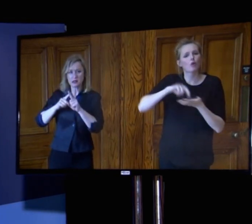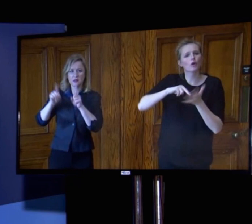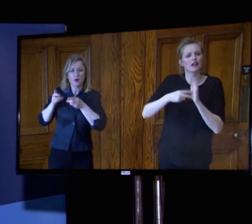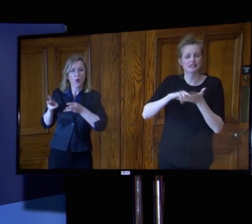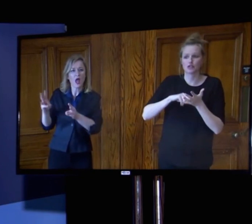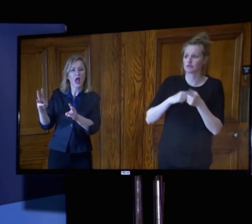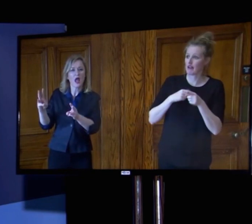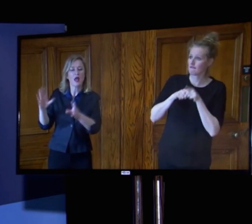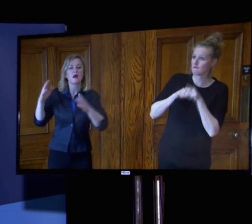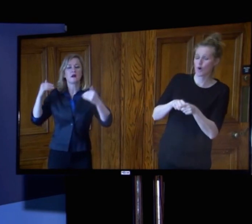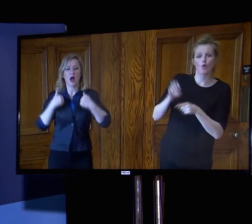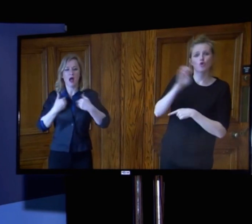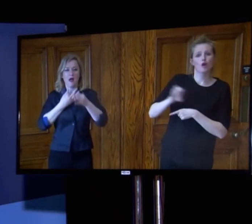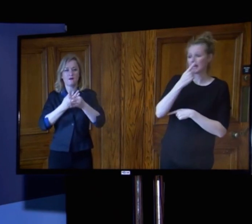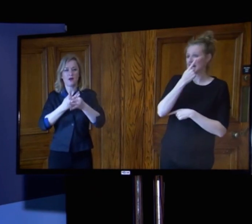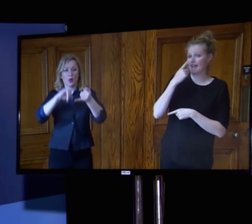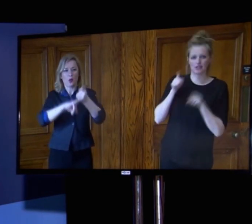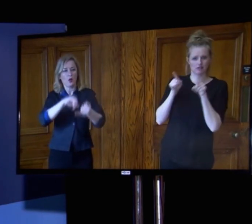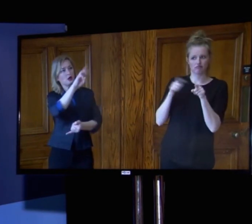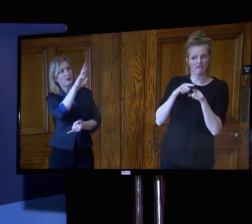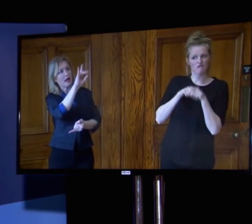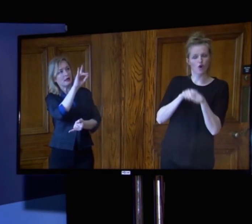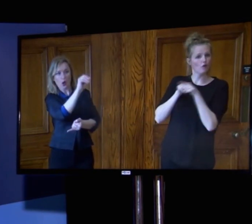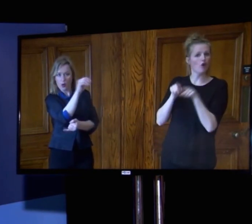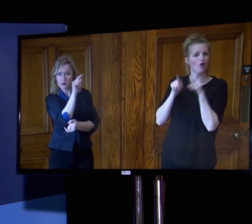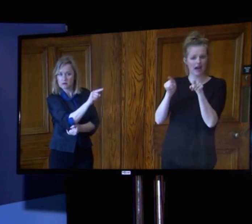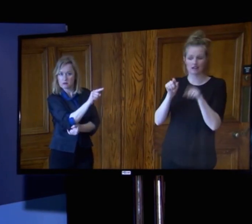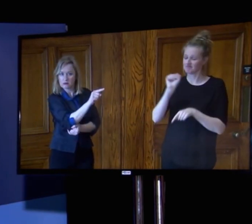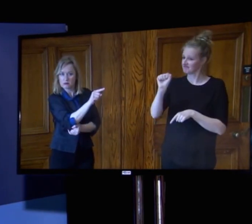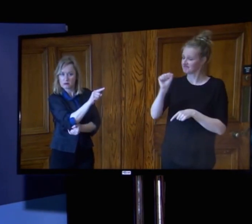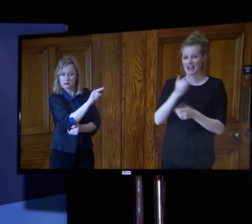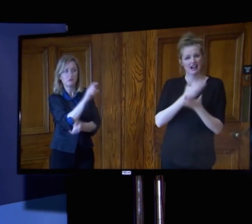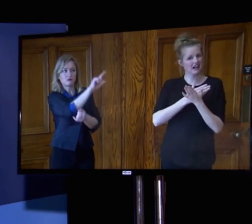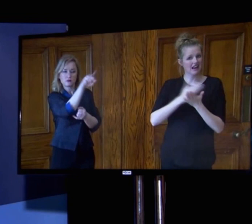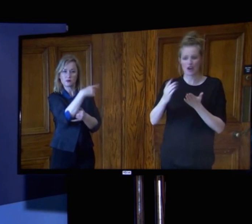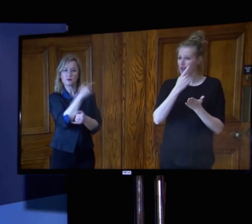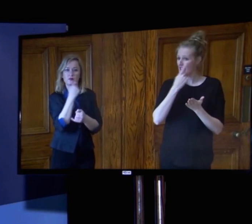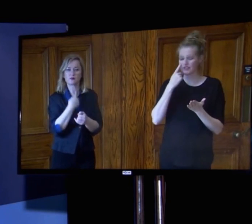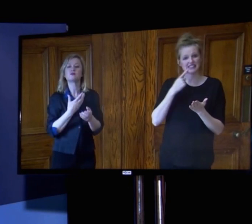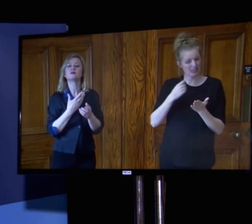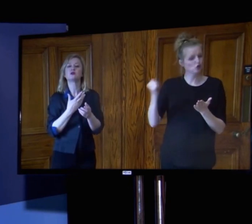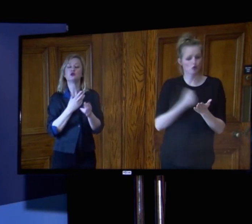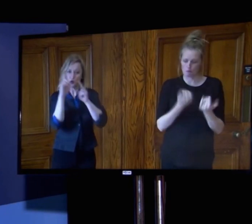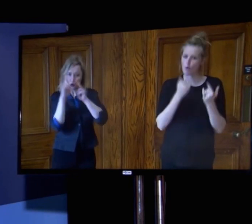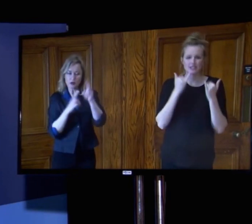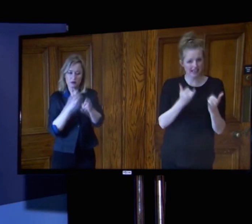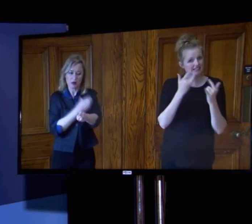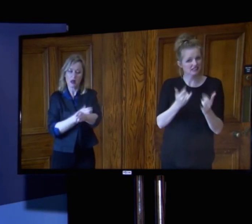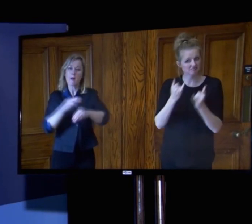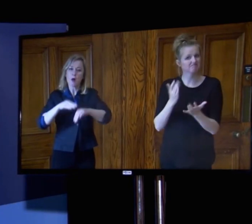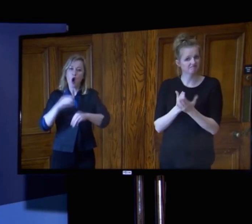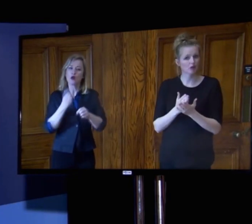That's the approach which I believe that we should be following. And their evidence clearly says that we should be doing more testing, that we should be